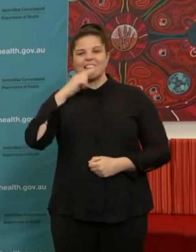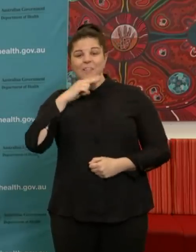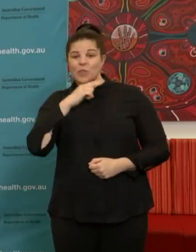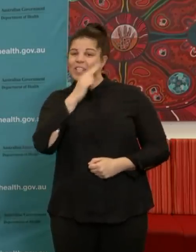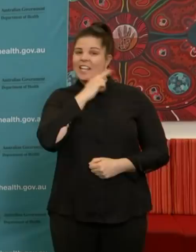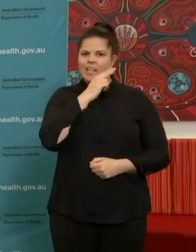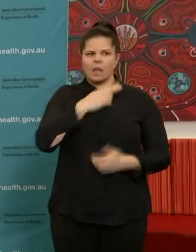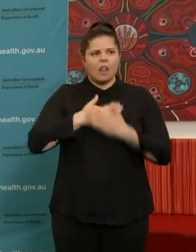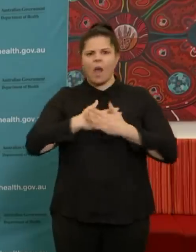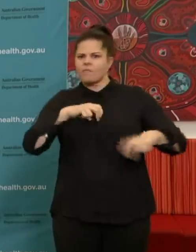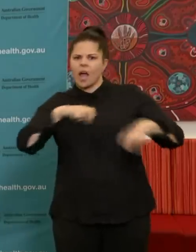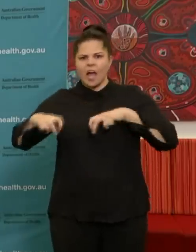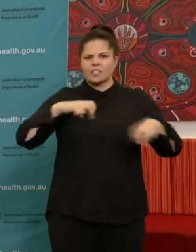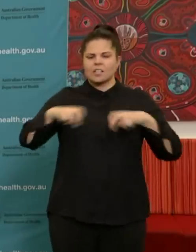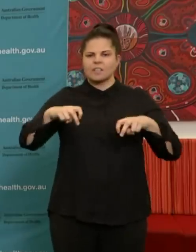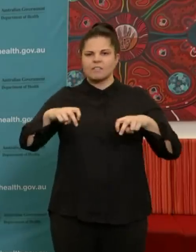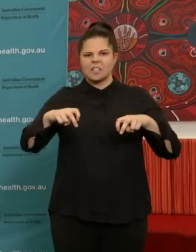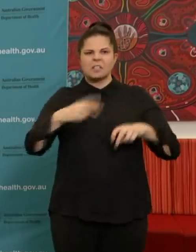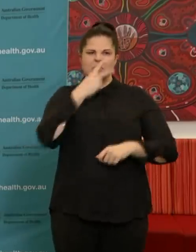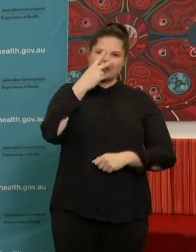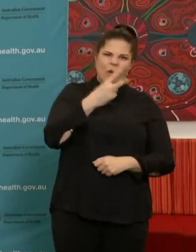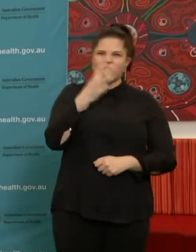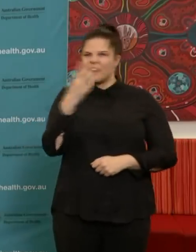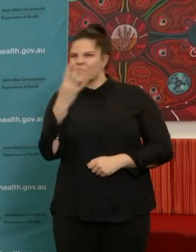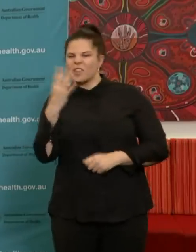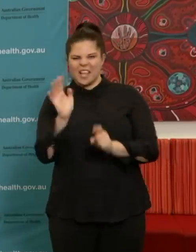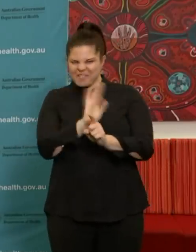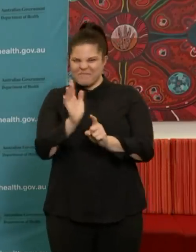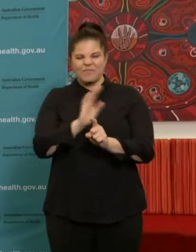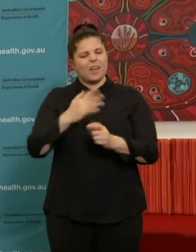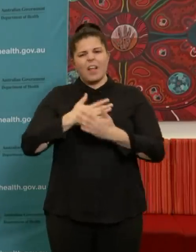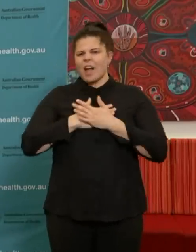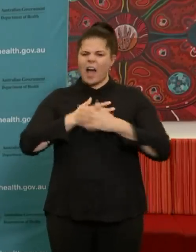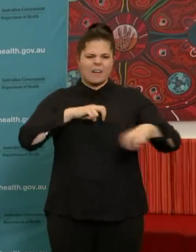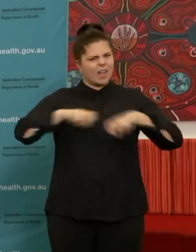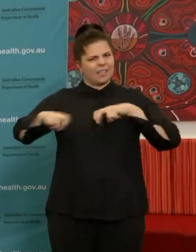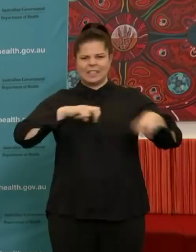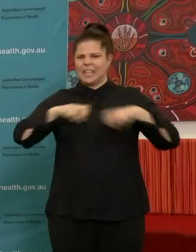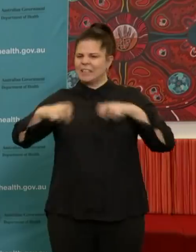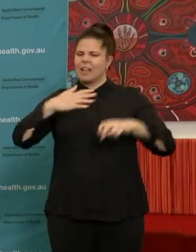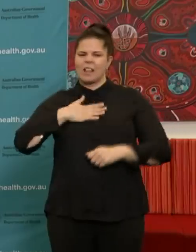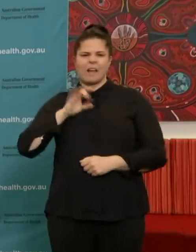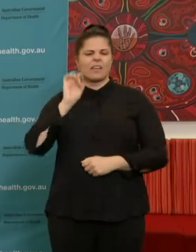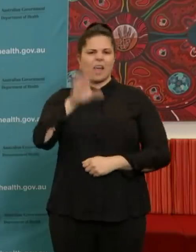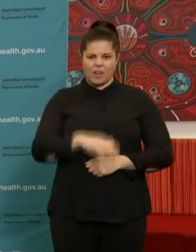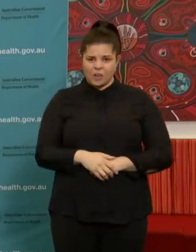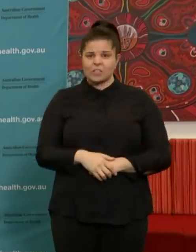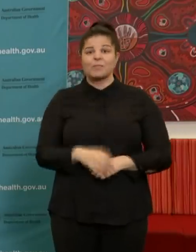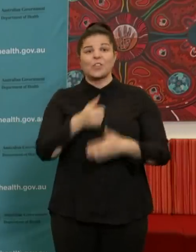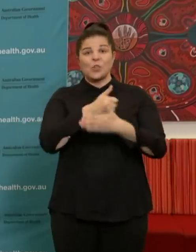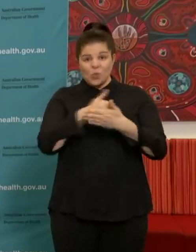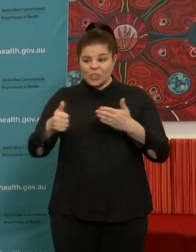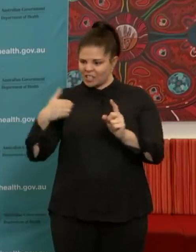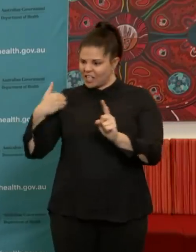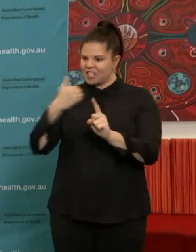some of them in their early teens, and they have, on average, had 30 hours of sport a